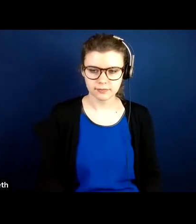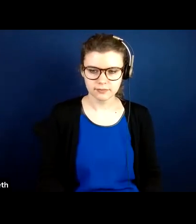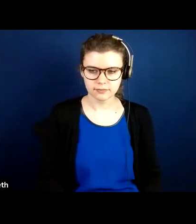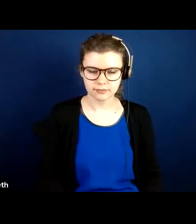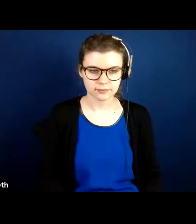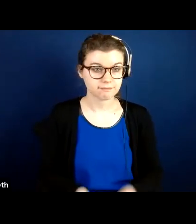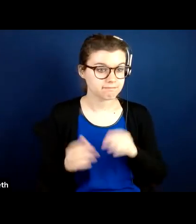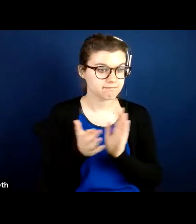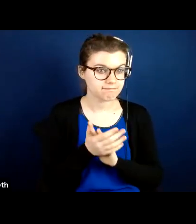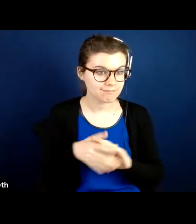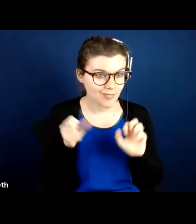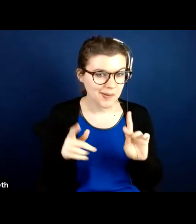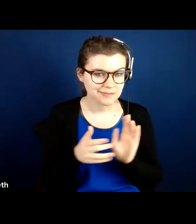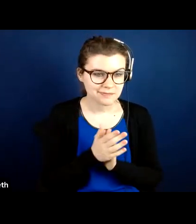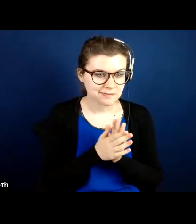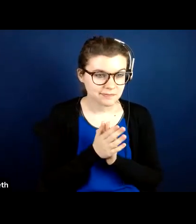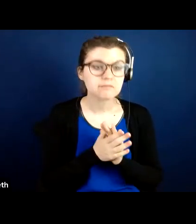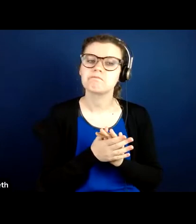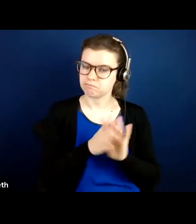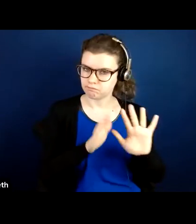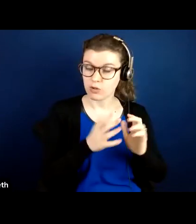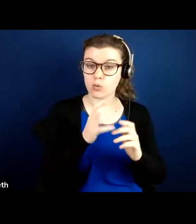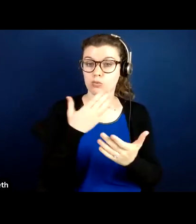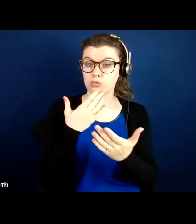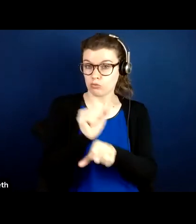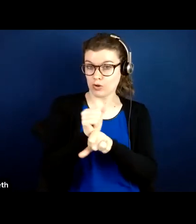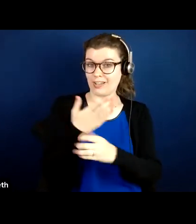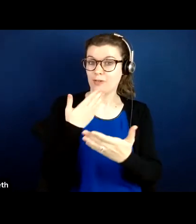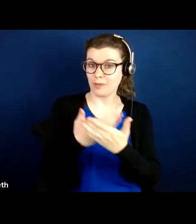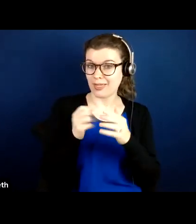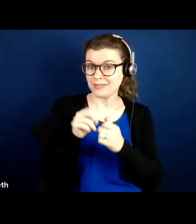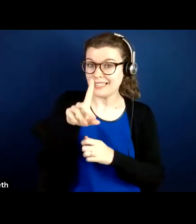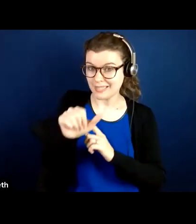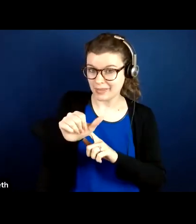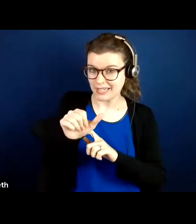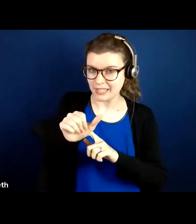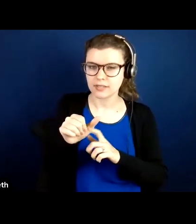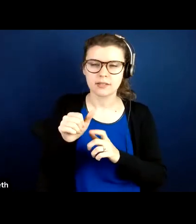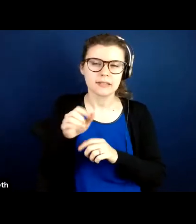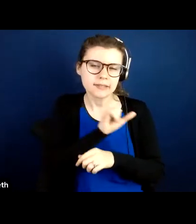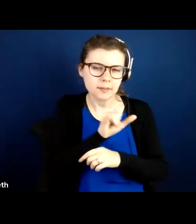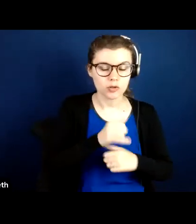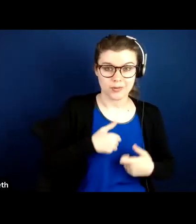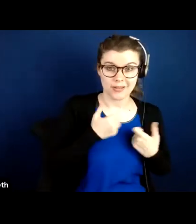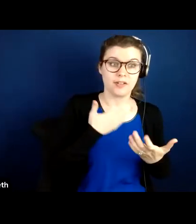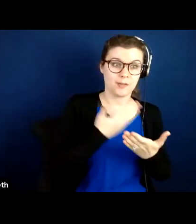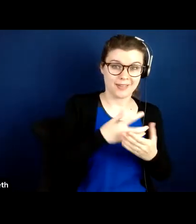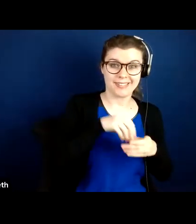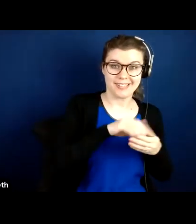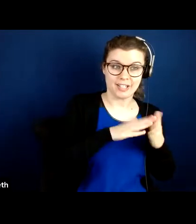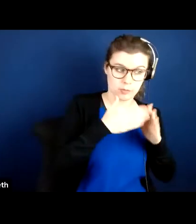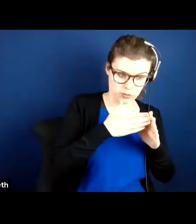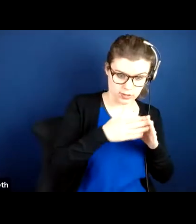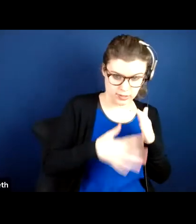Okay, then working well with a disability is meant to build on the living well in the community program and working well